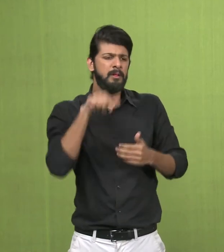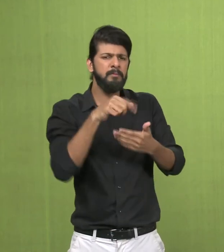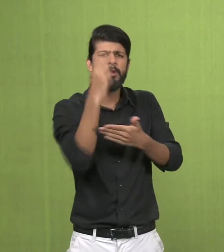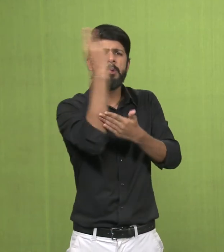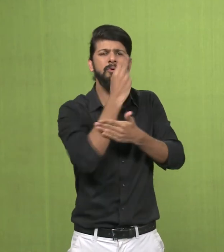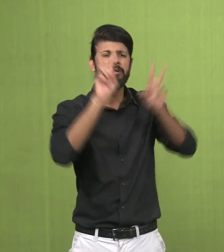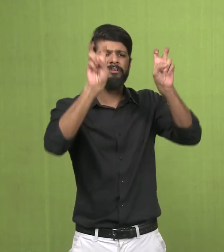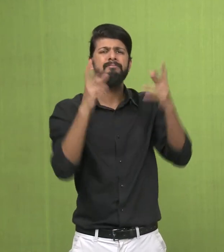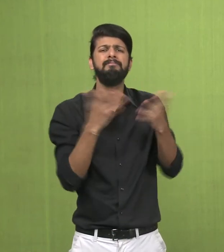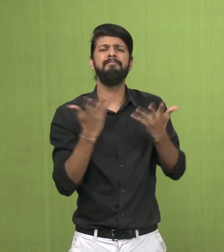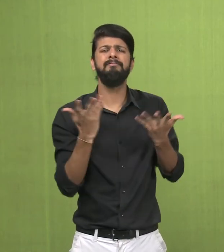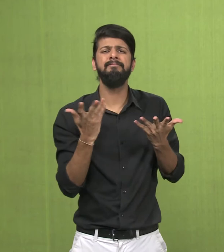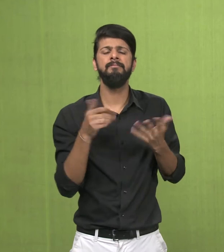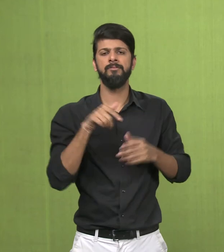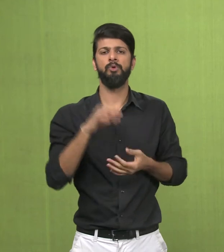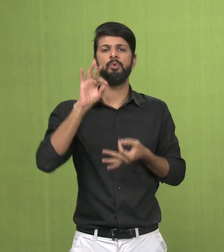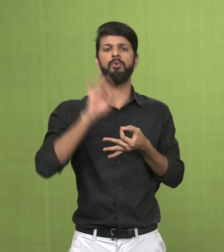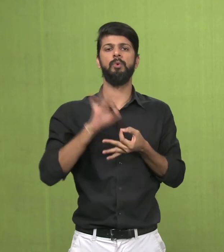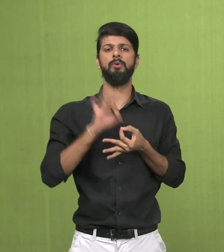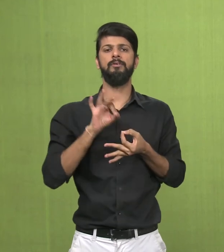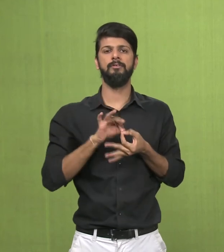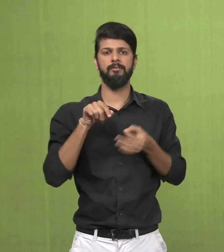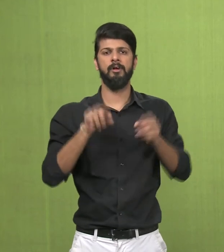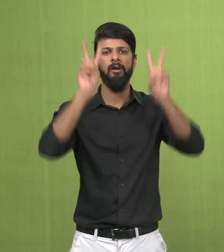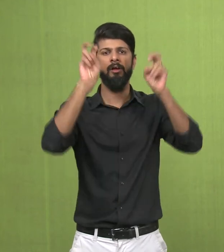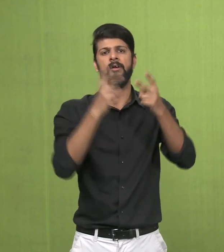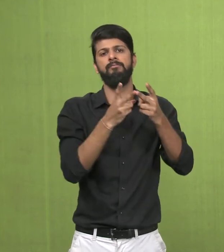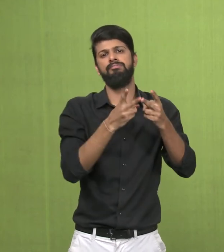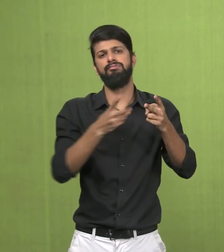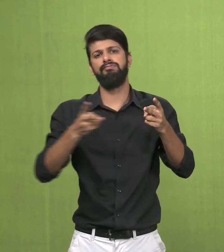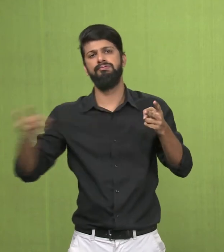The theme for the artwork was primarily Buddhism.